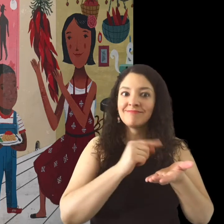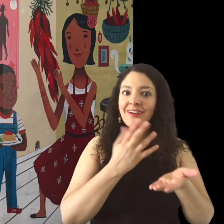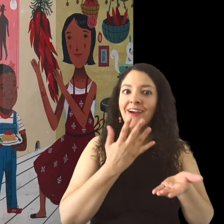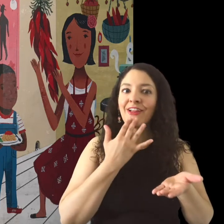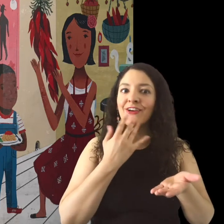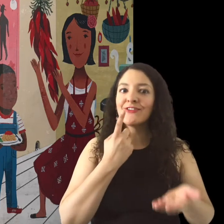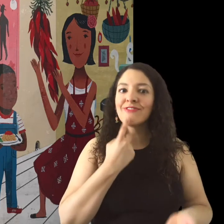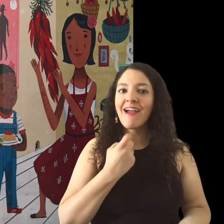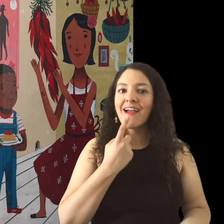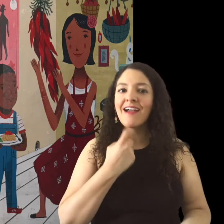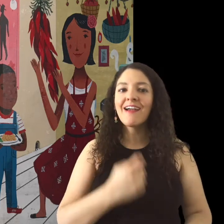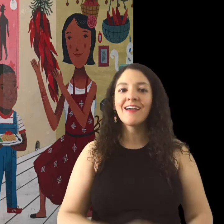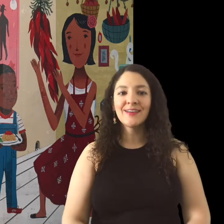Red is a Spice